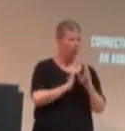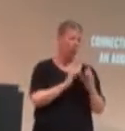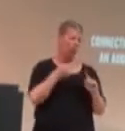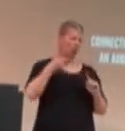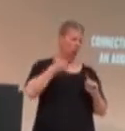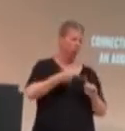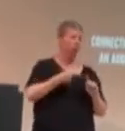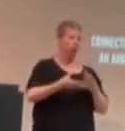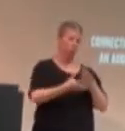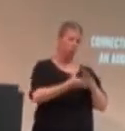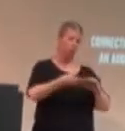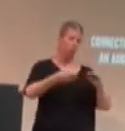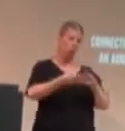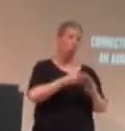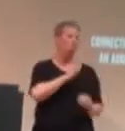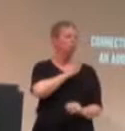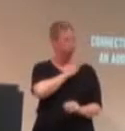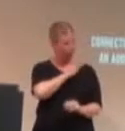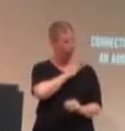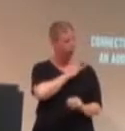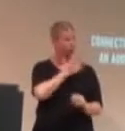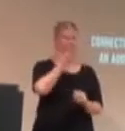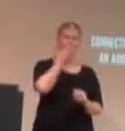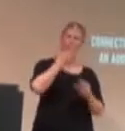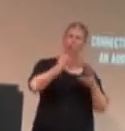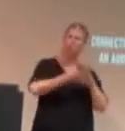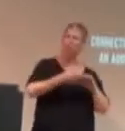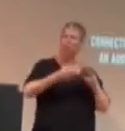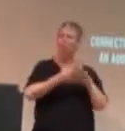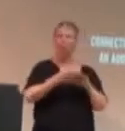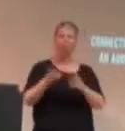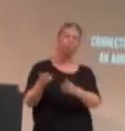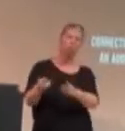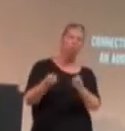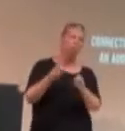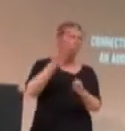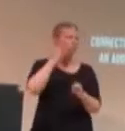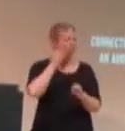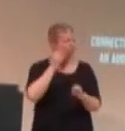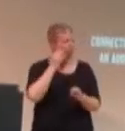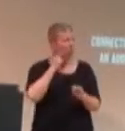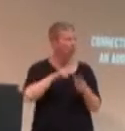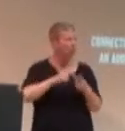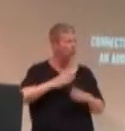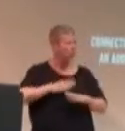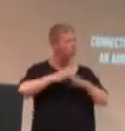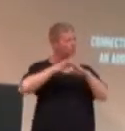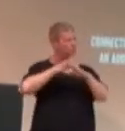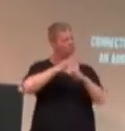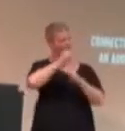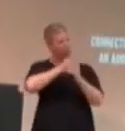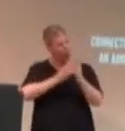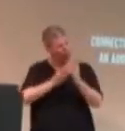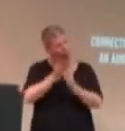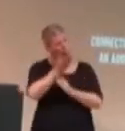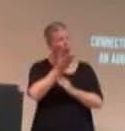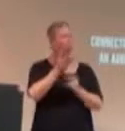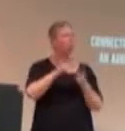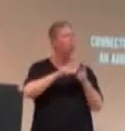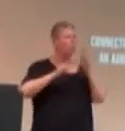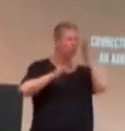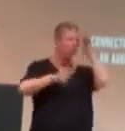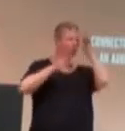your audience. Effective stories can convey journeys, can convey overcoming obstacles, fictional narratives, and